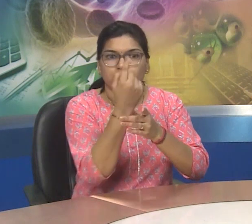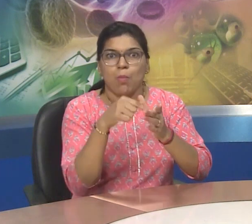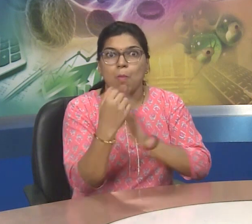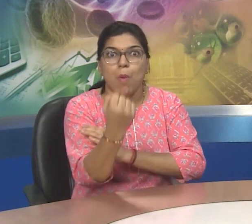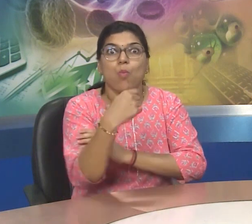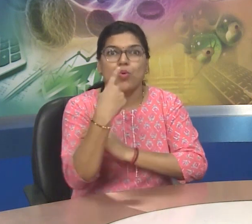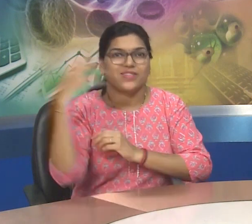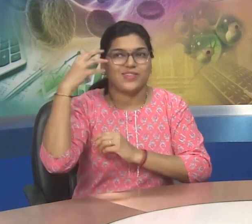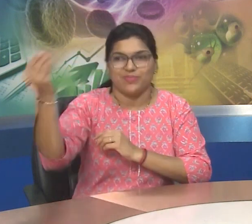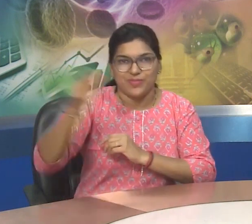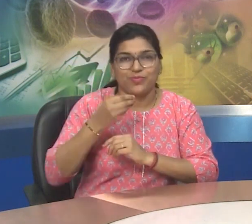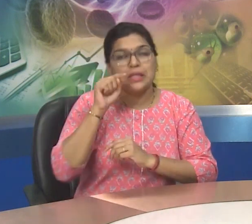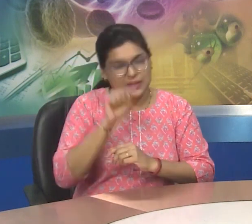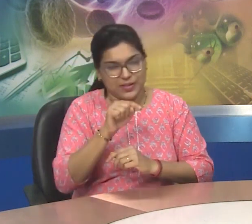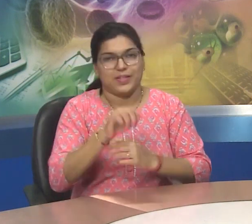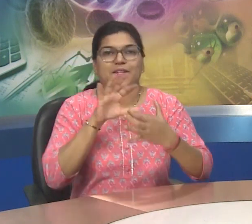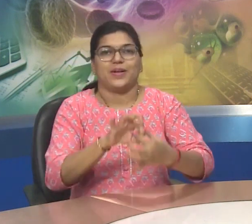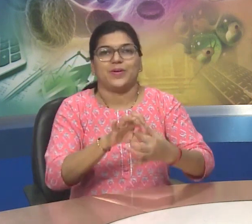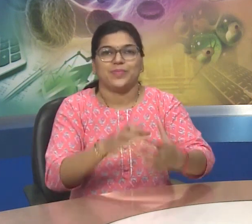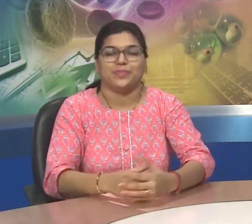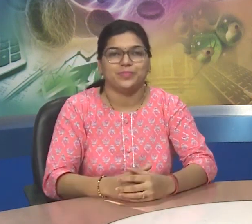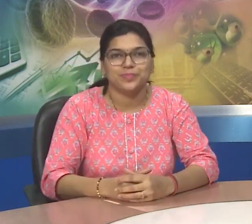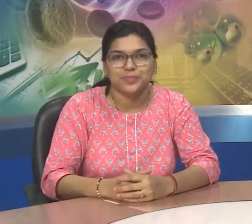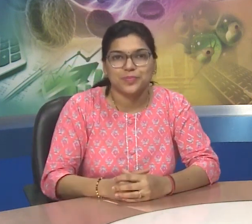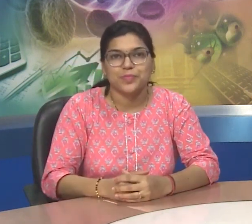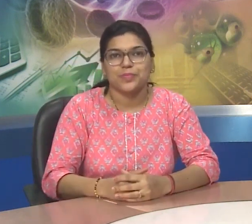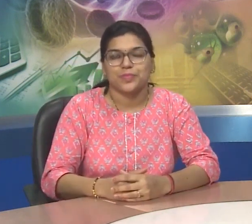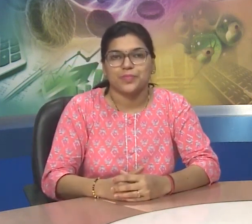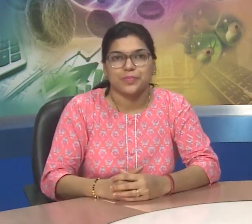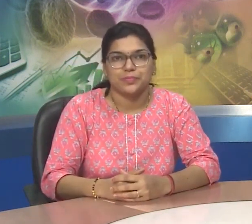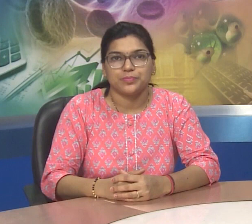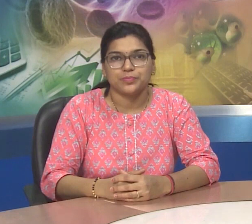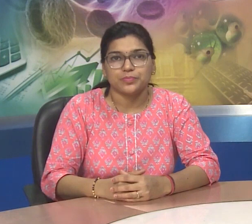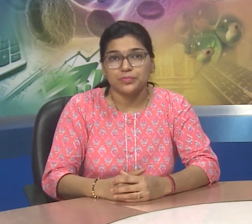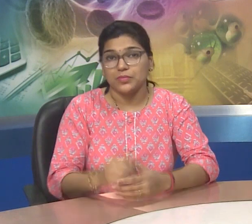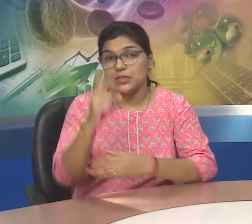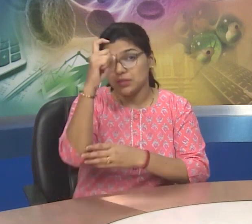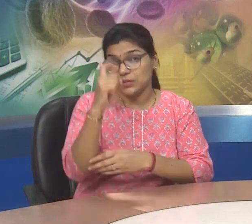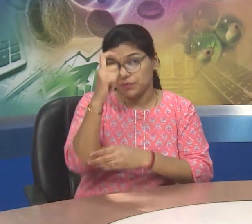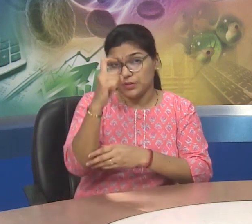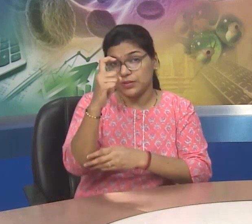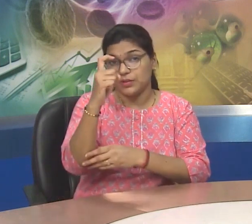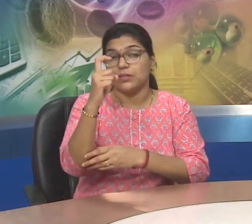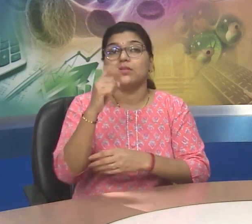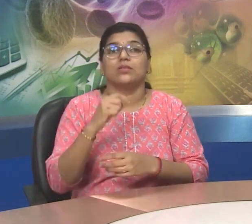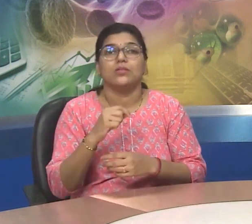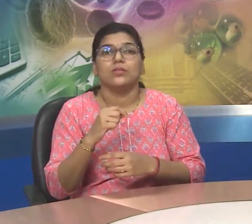the ultimate source of for earth question seven